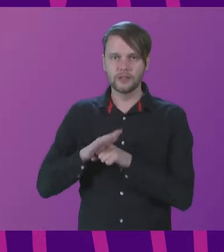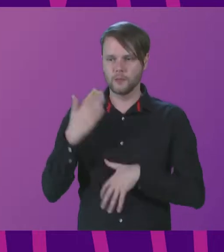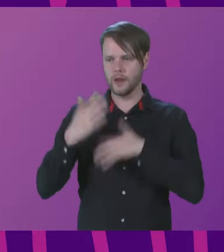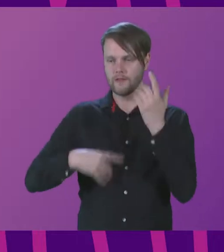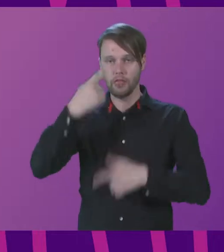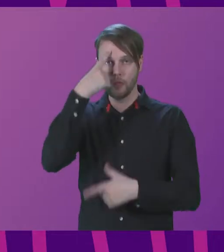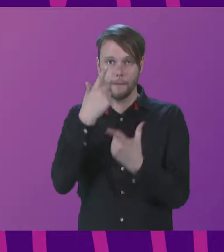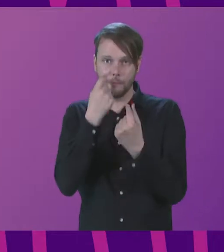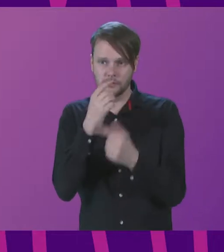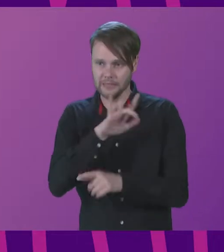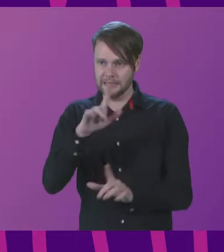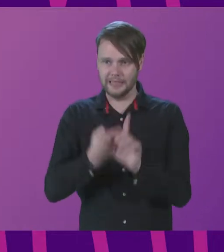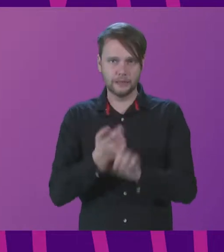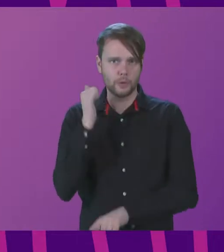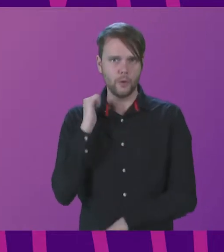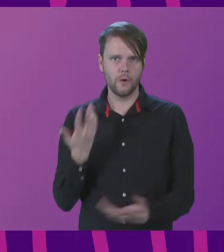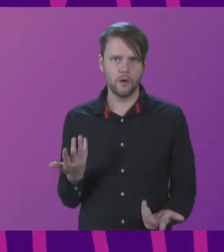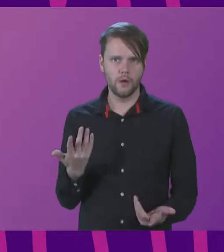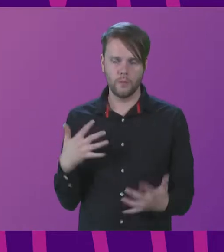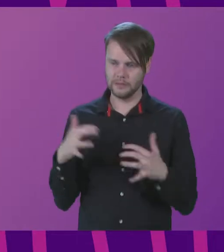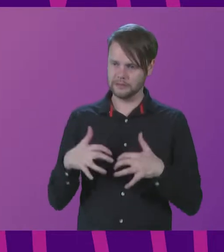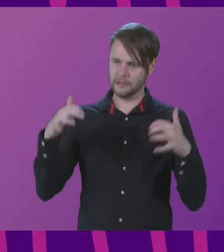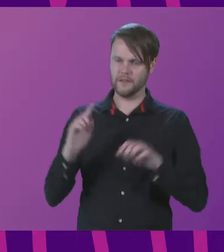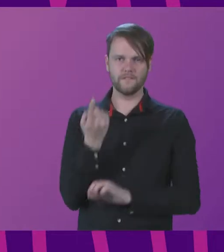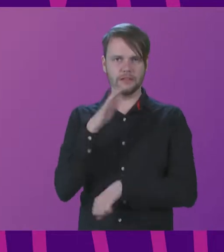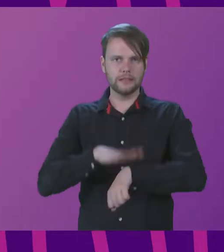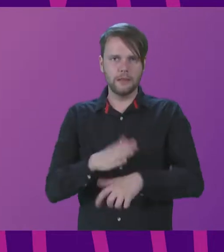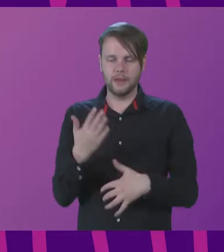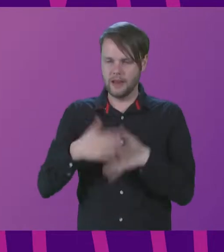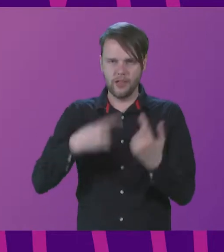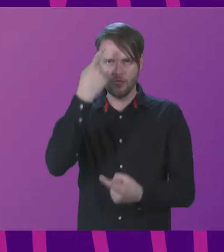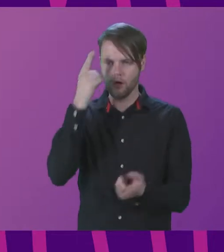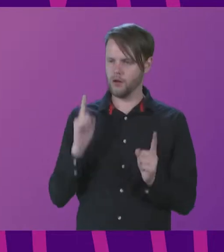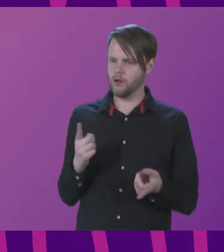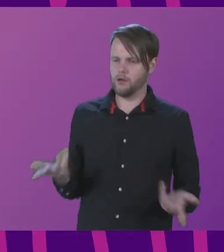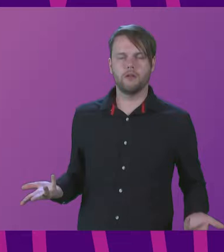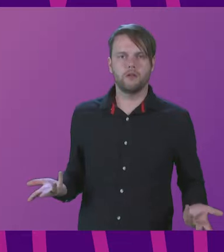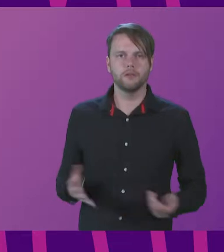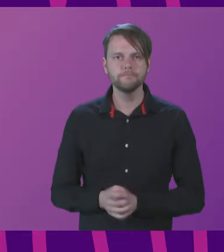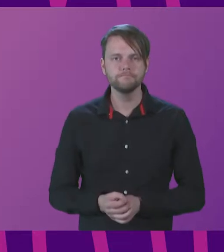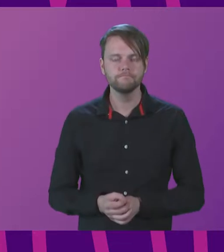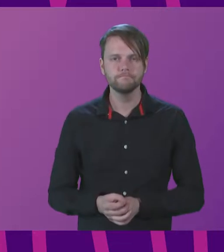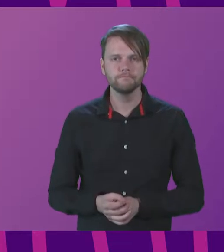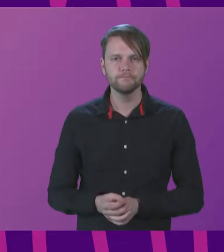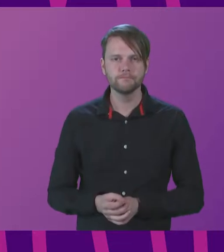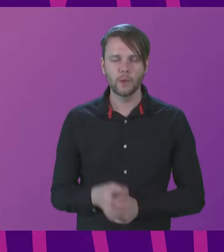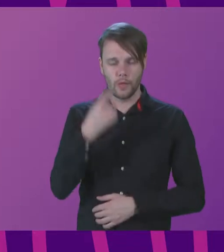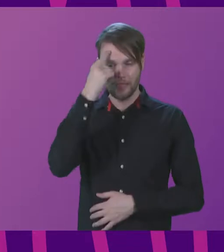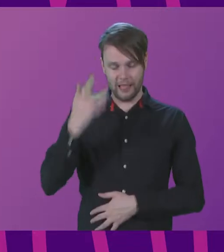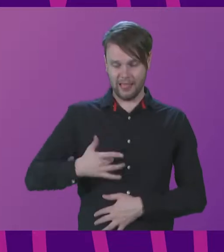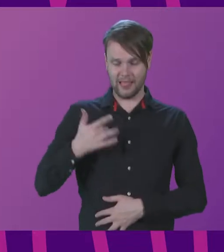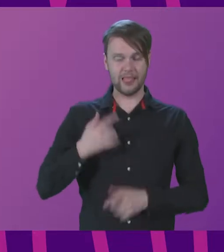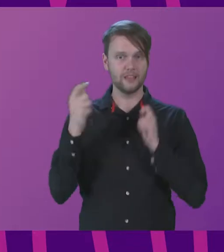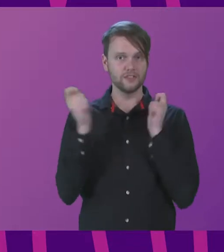thought possible only a decade ago when the summit first got started. Well, in terms of life-changing